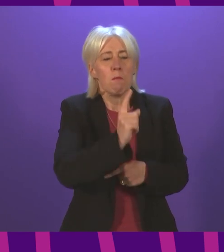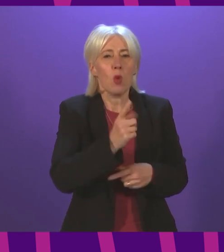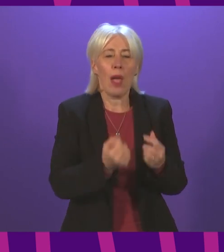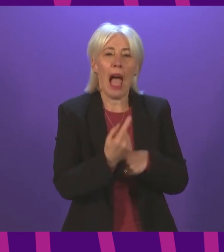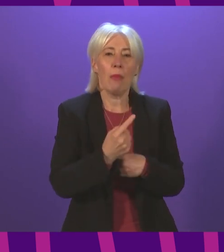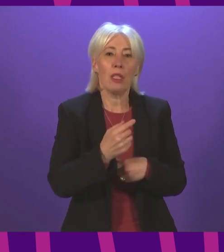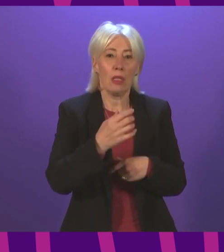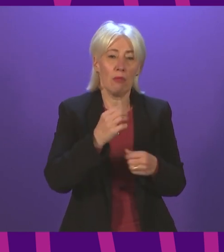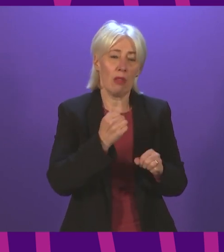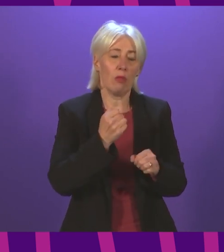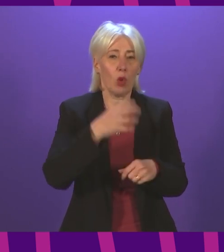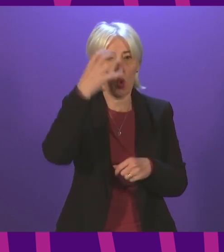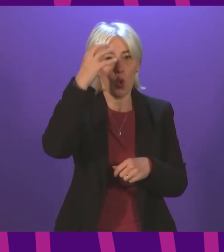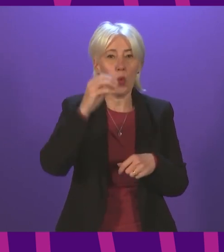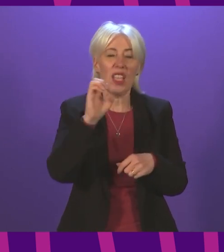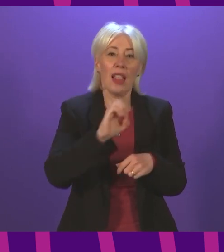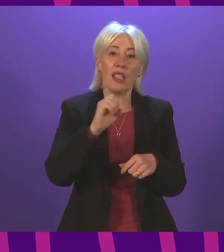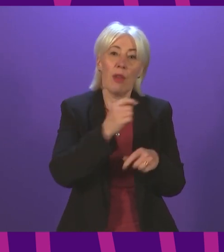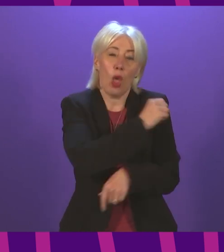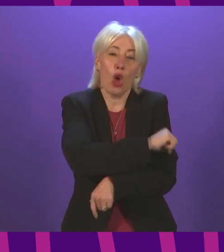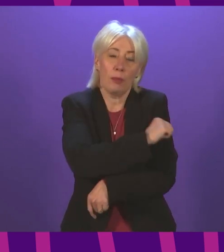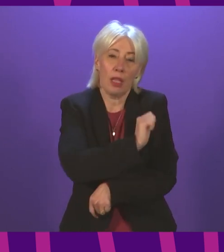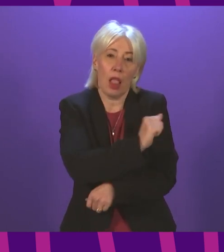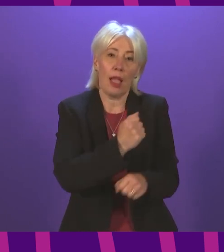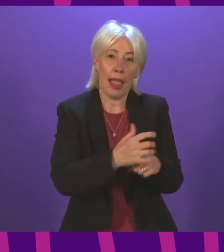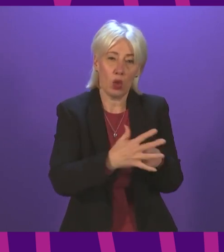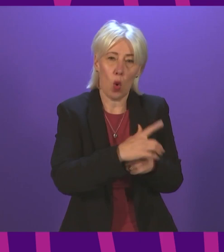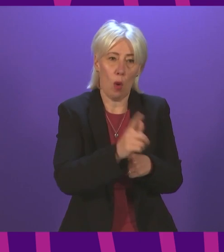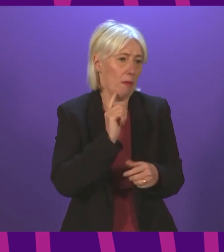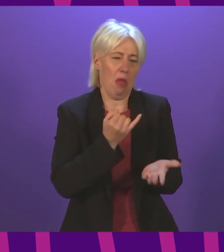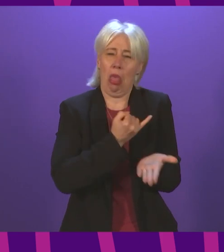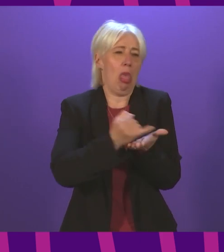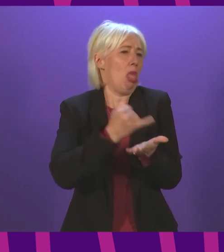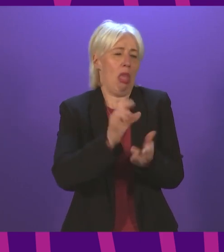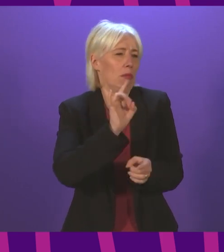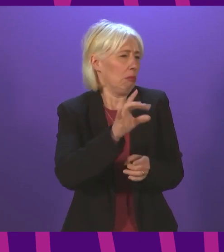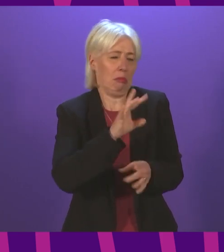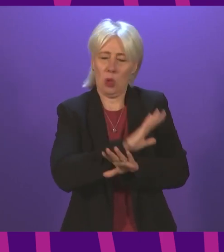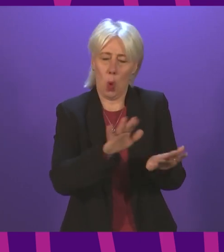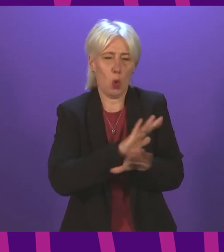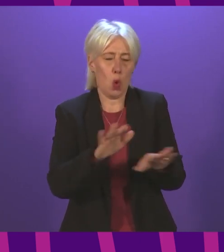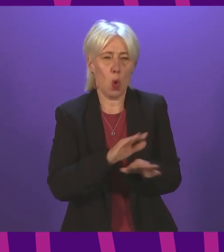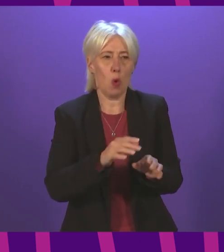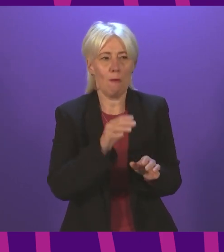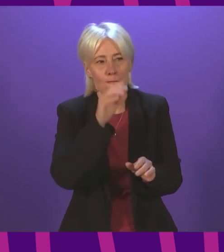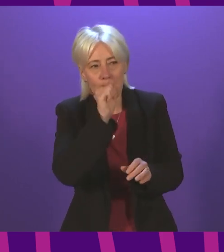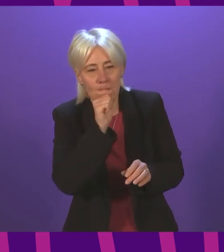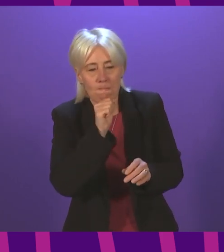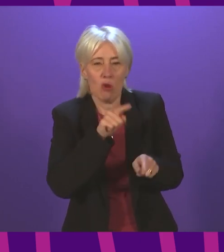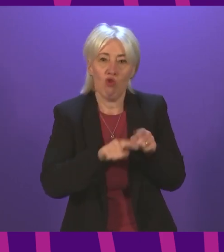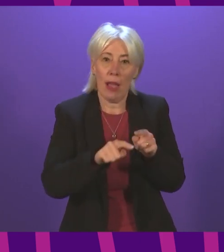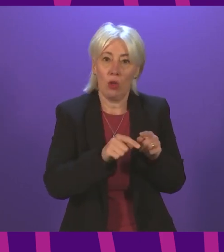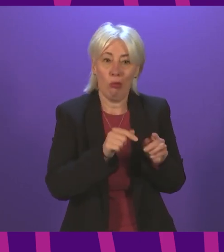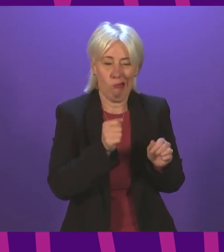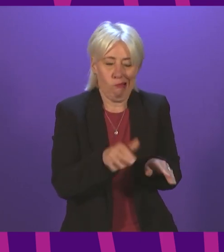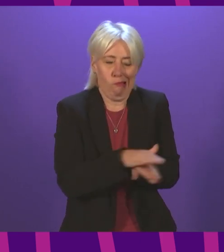Hospital in Glasgow. It was met with denial, delay and attempts to bullying silence by the health board. Two years on,